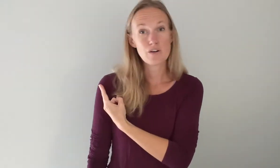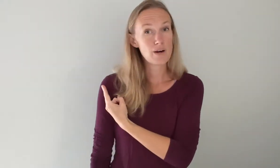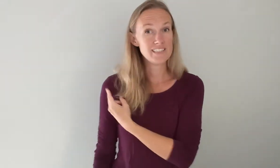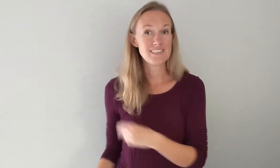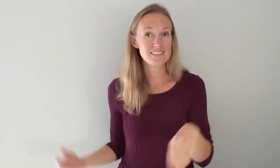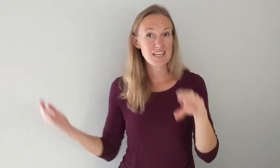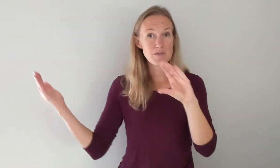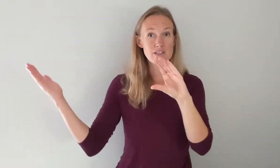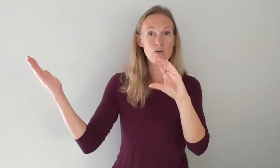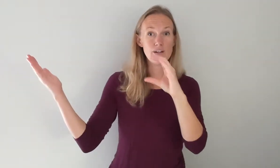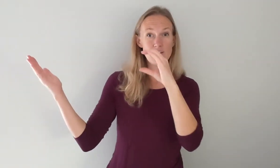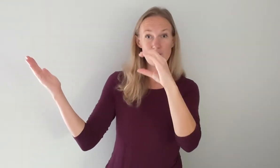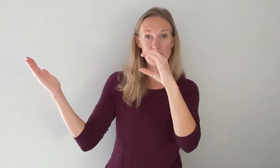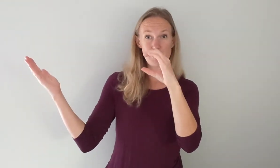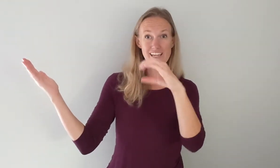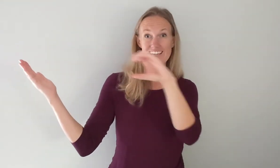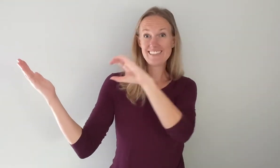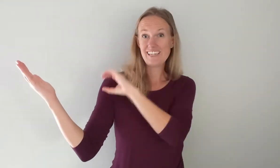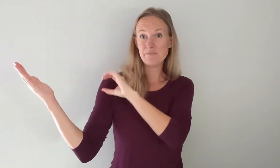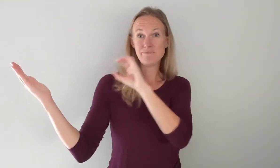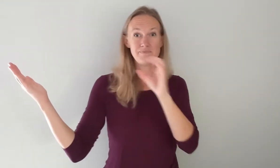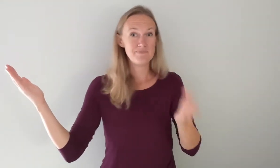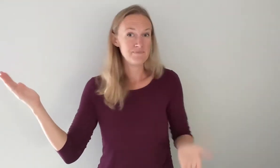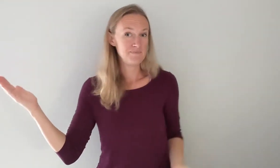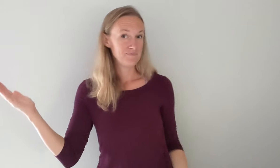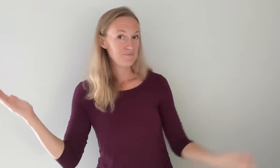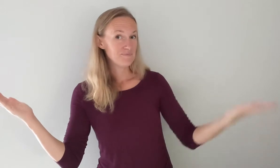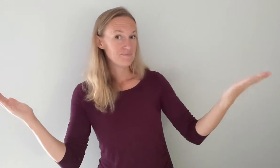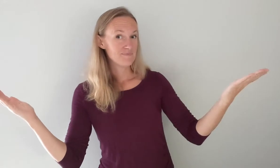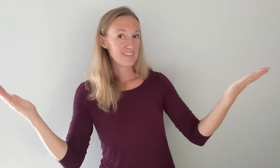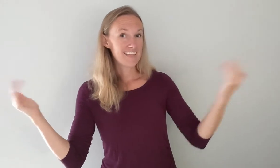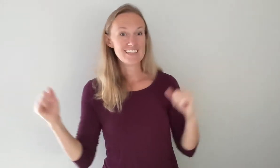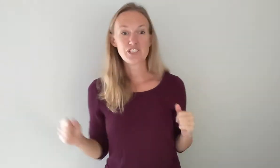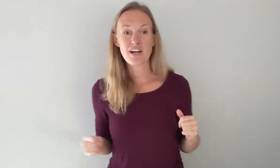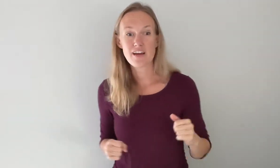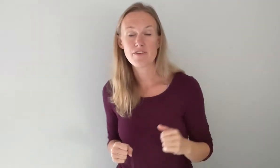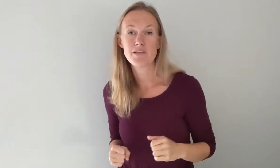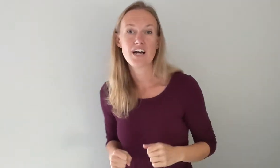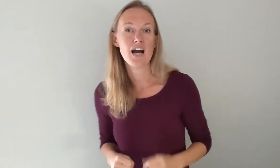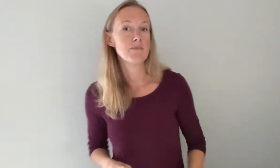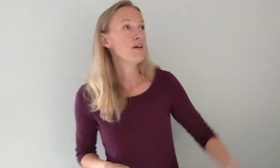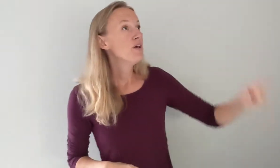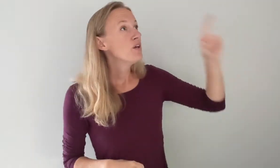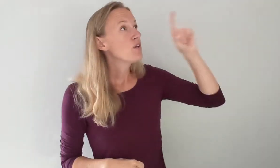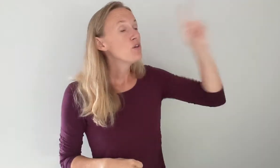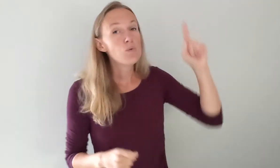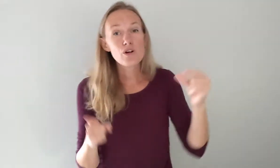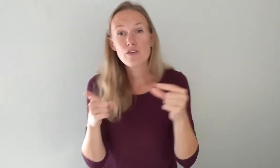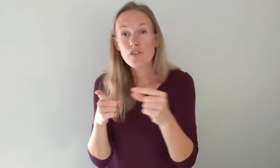Christ is the same. as Lord. Only you're making a C. Okay. Let's try that from the top. You were the